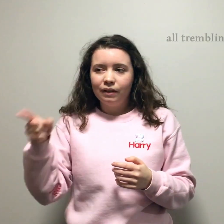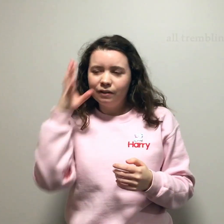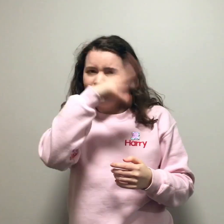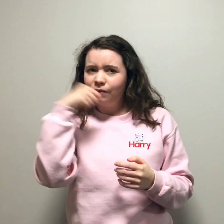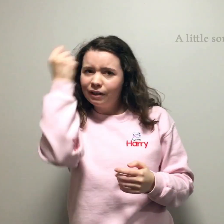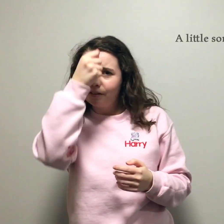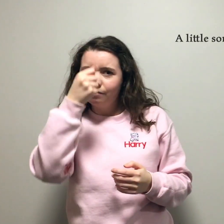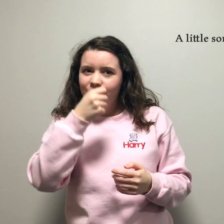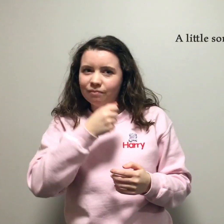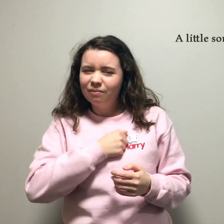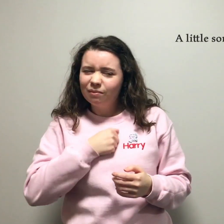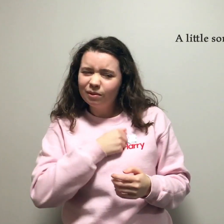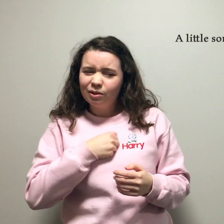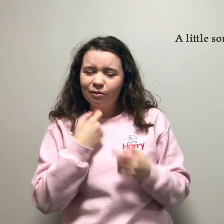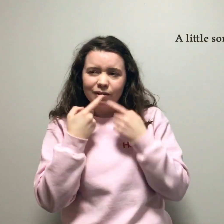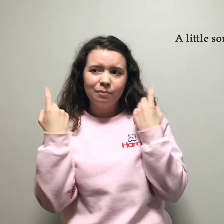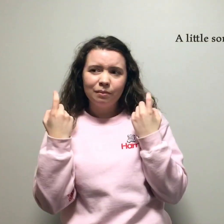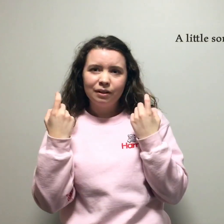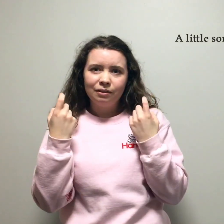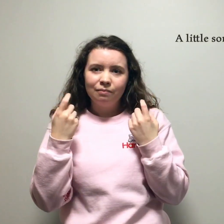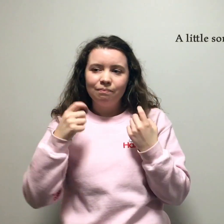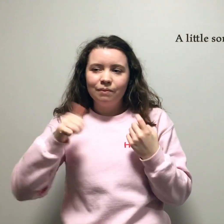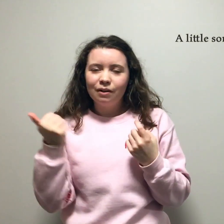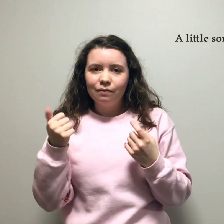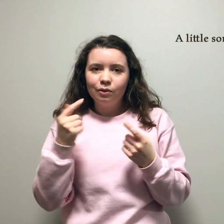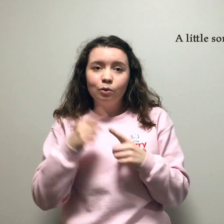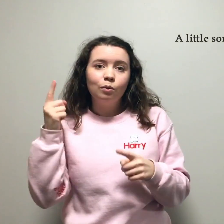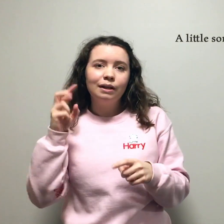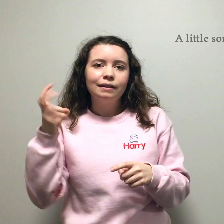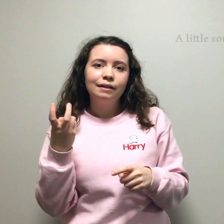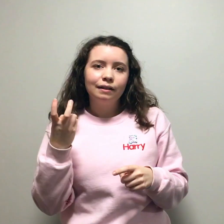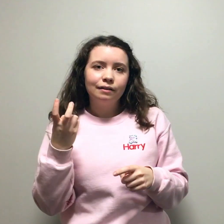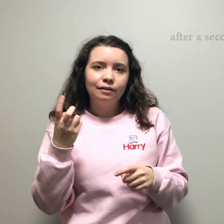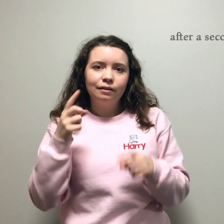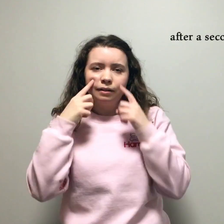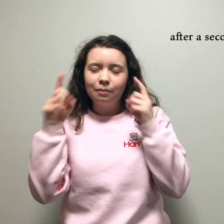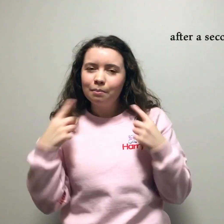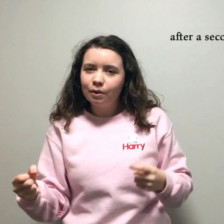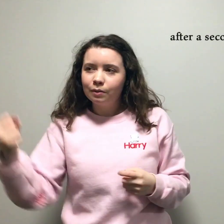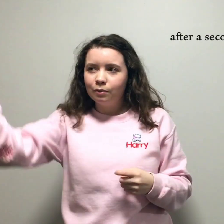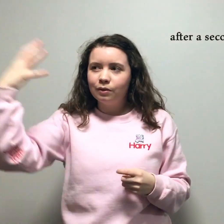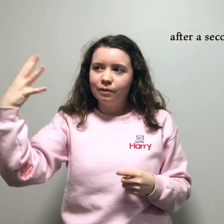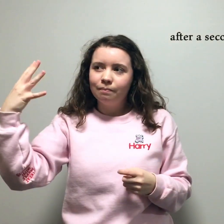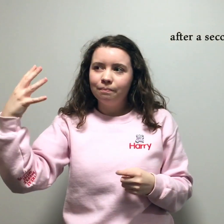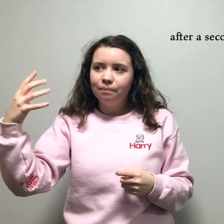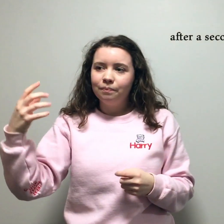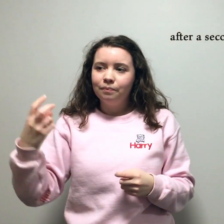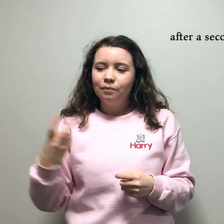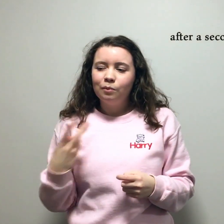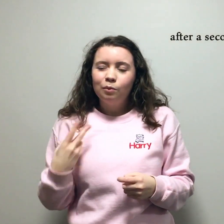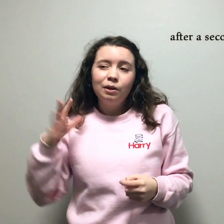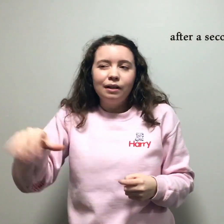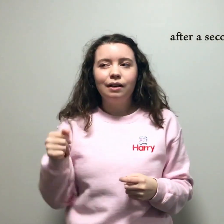A little sorry smile arrived across his face After a second in the nearly impossible sun